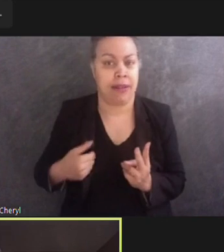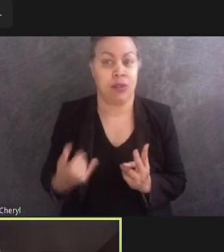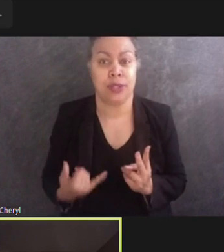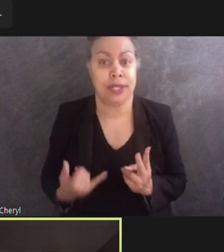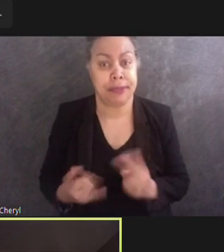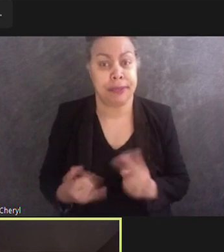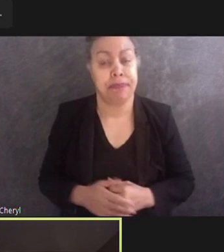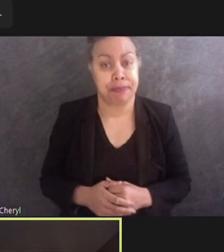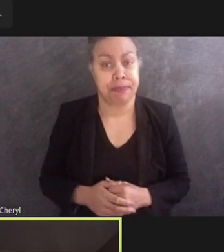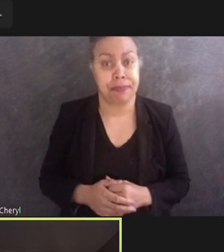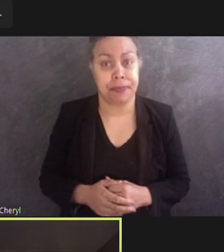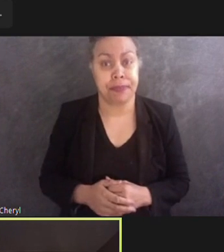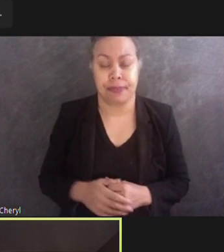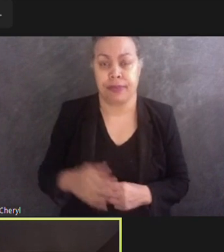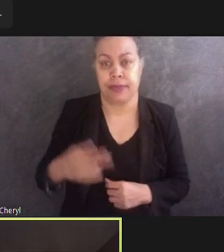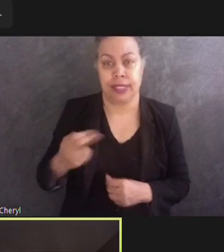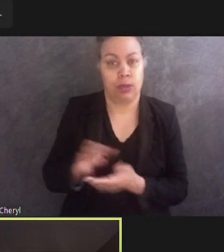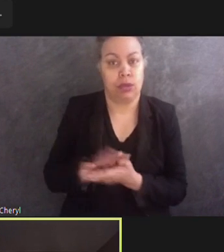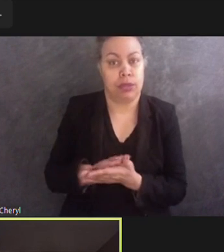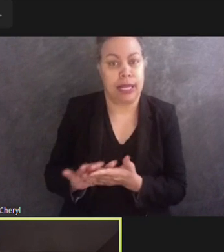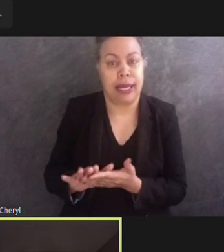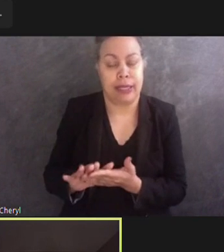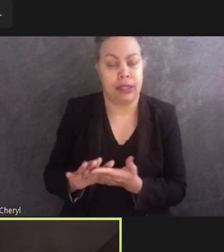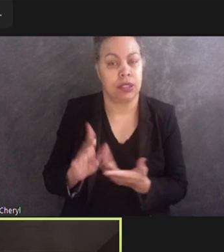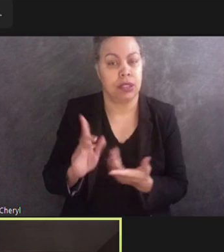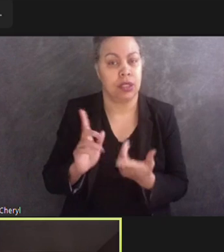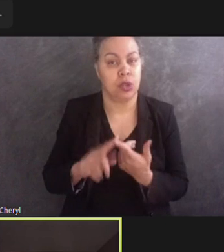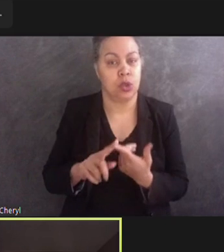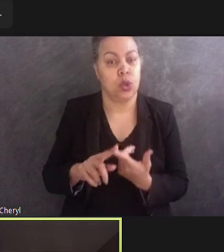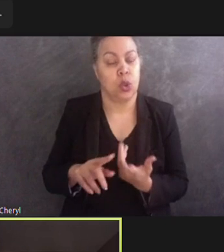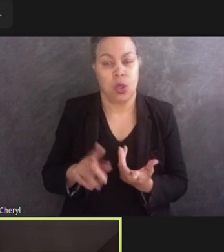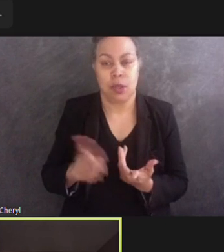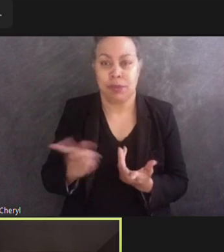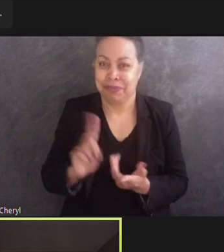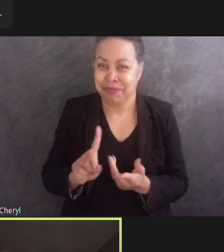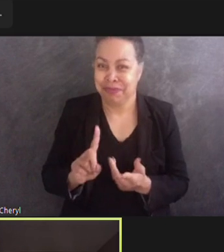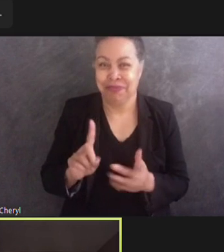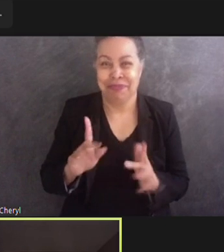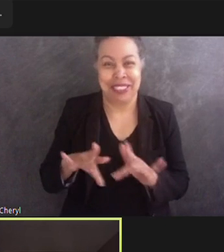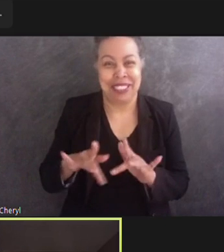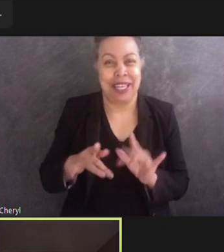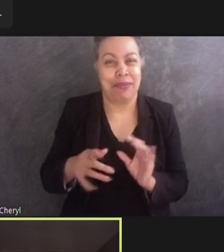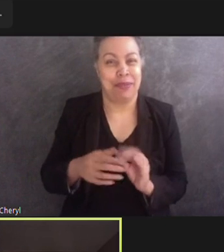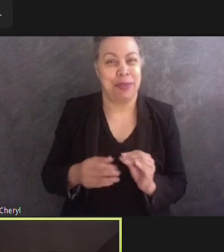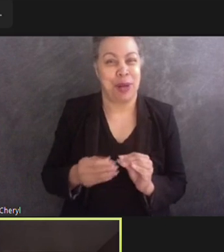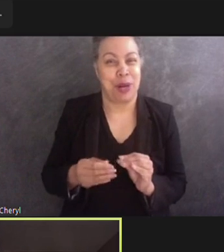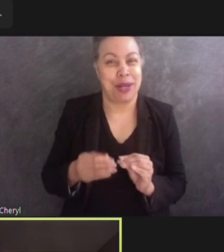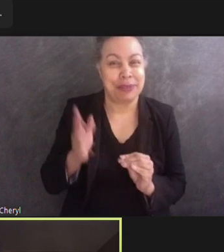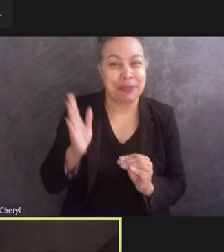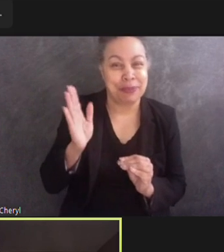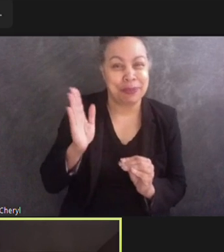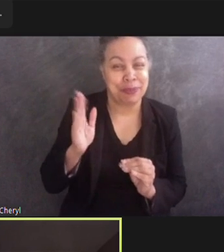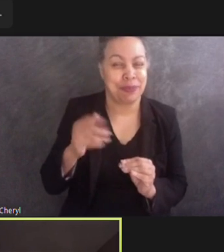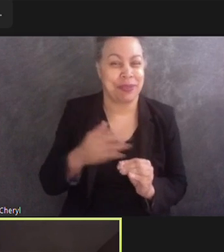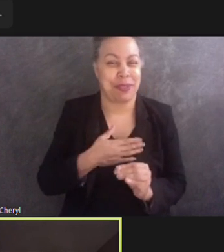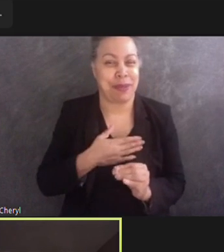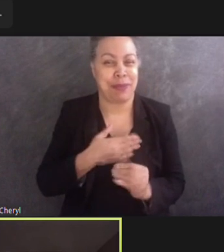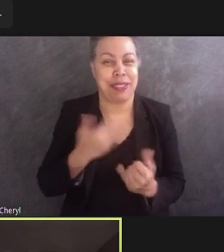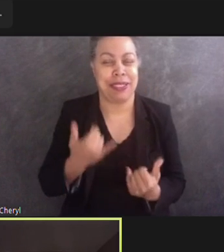was kind enough to also take remarks, which I am very pleased to play for you